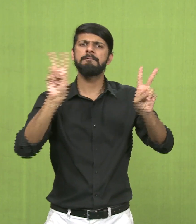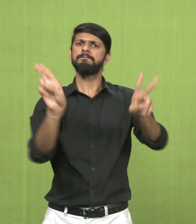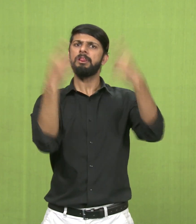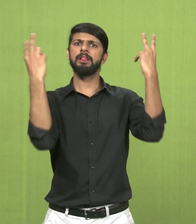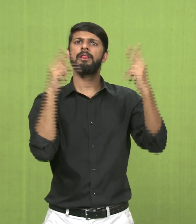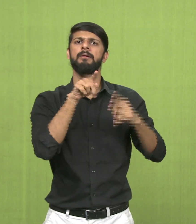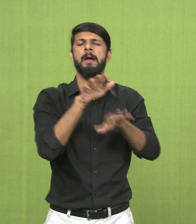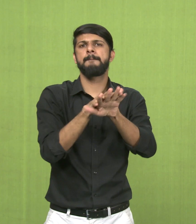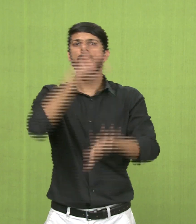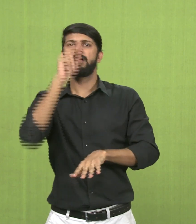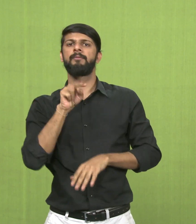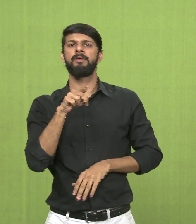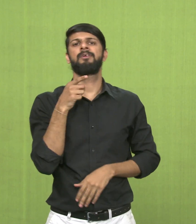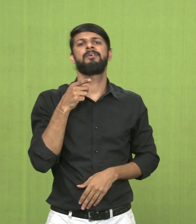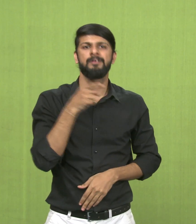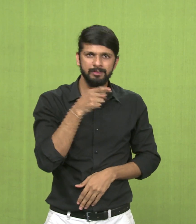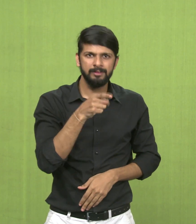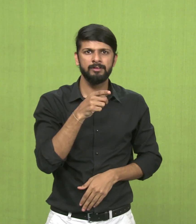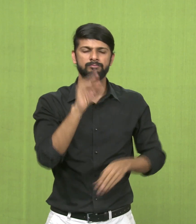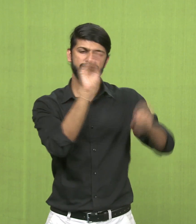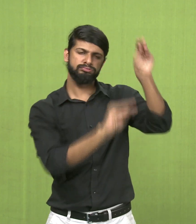it is altering the form.